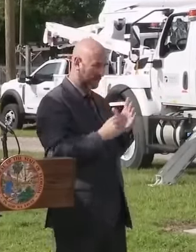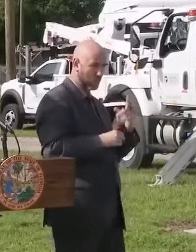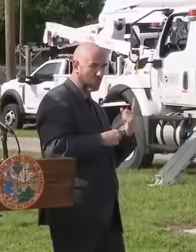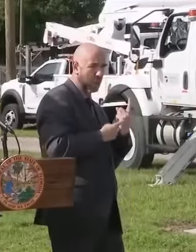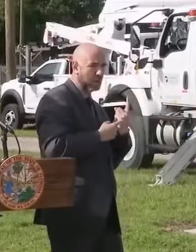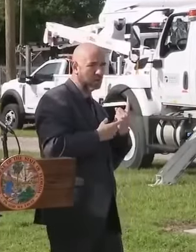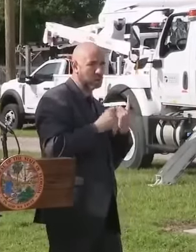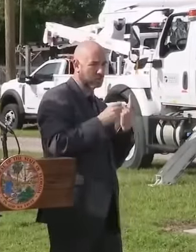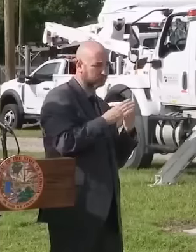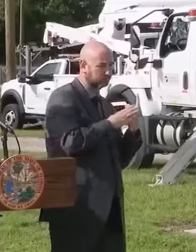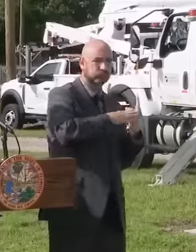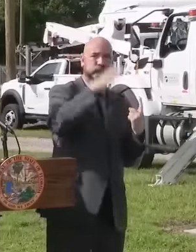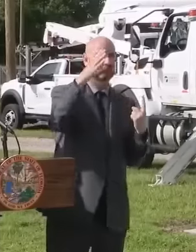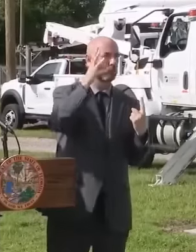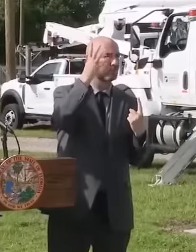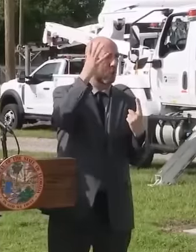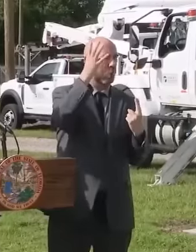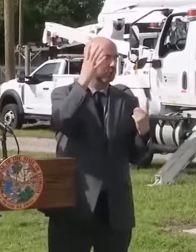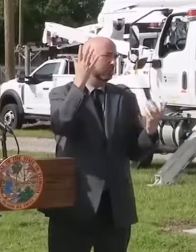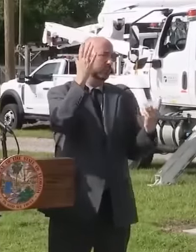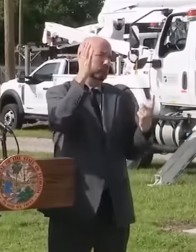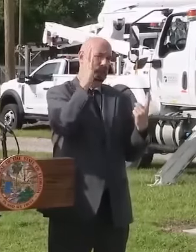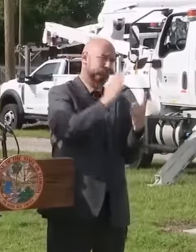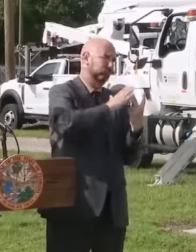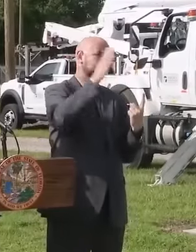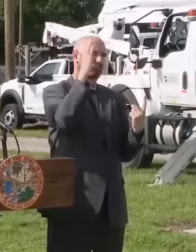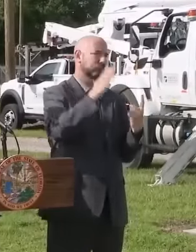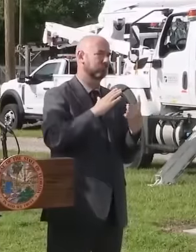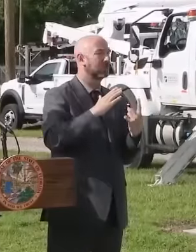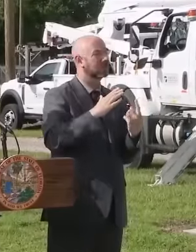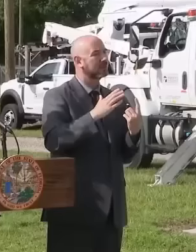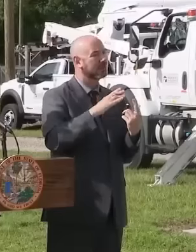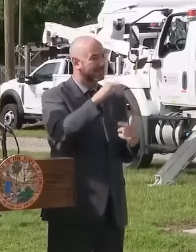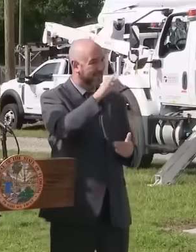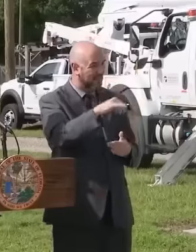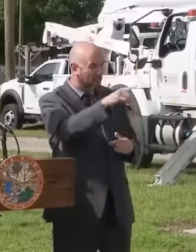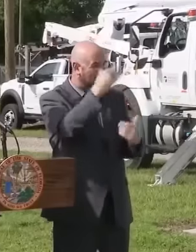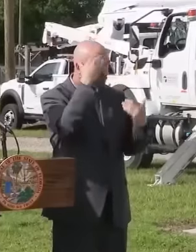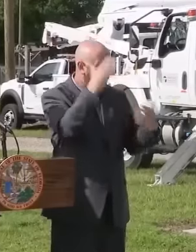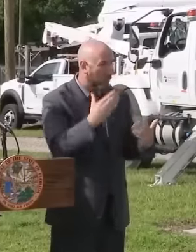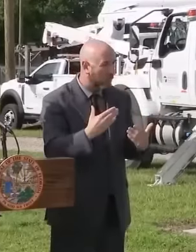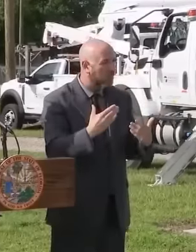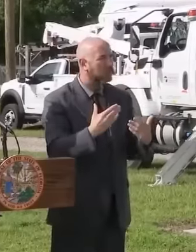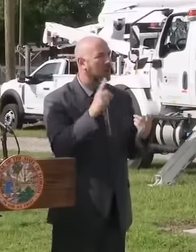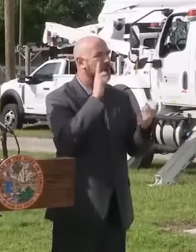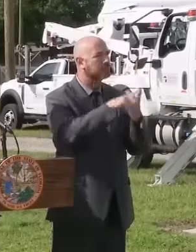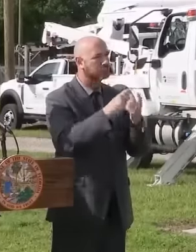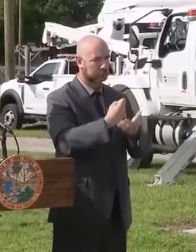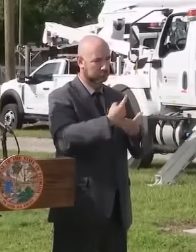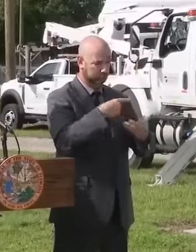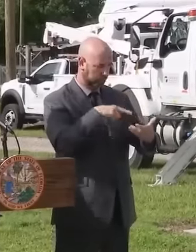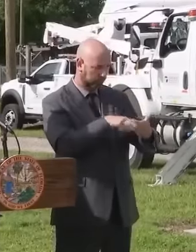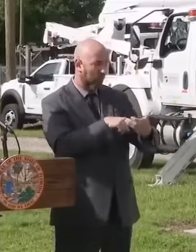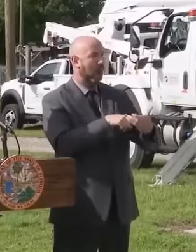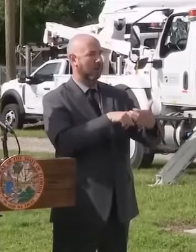to be able to receive those alerts from the government so that you can make the decision best for your family. Maybe the breaking point is Cat 2. Maybe the breaking point